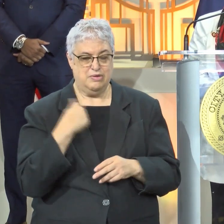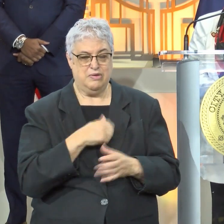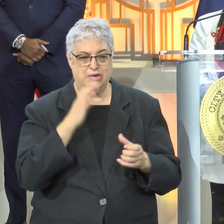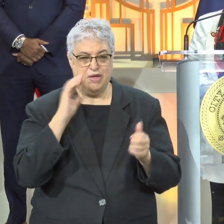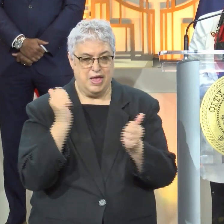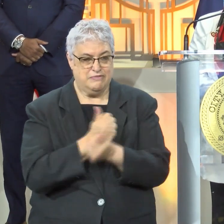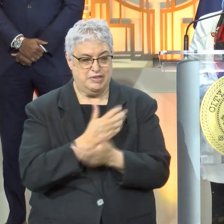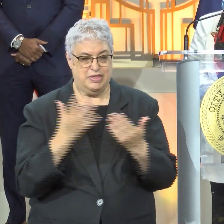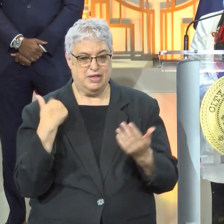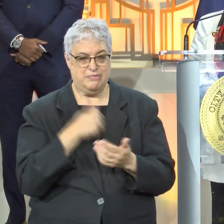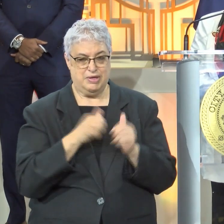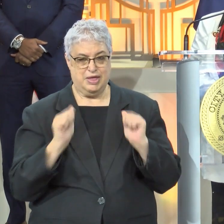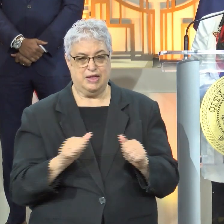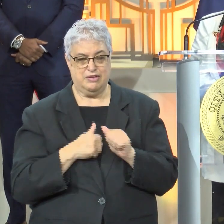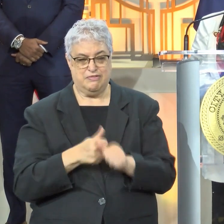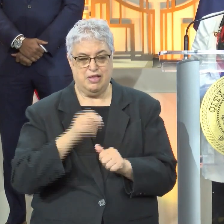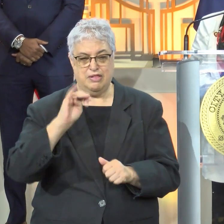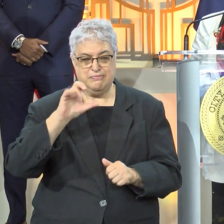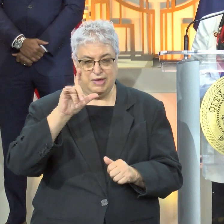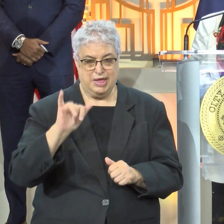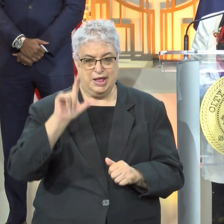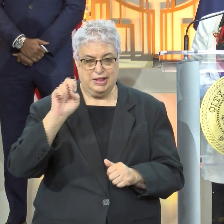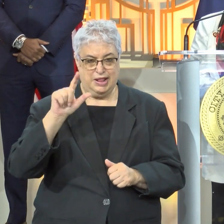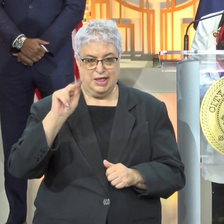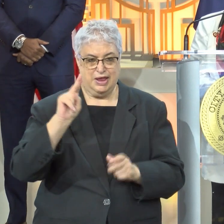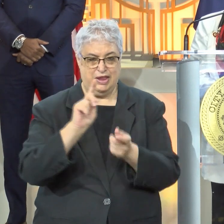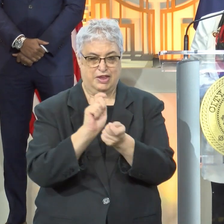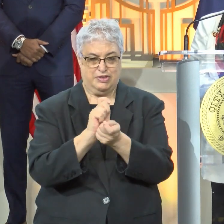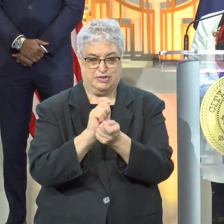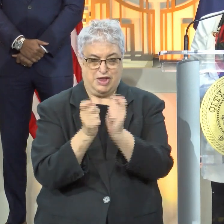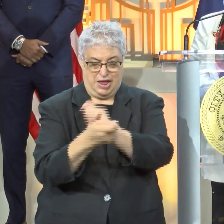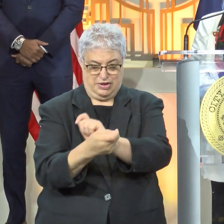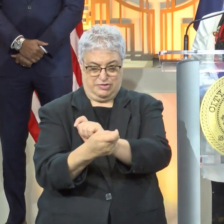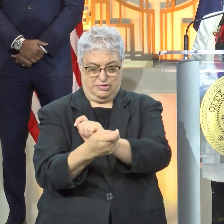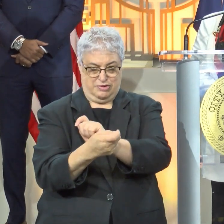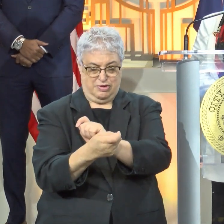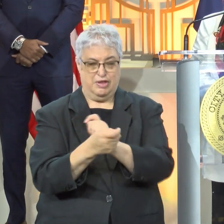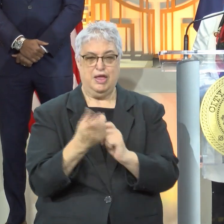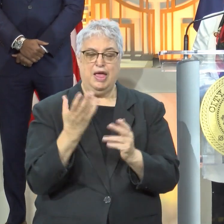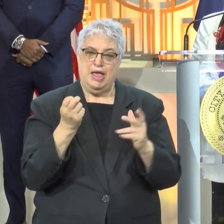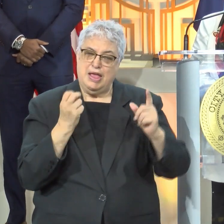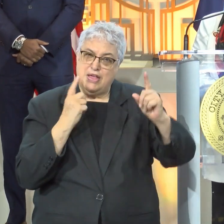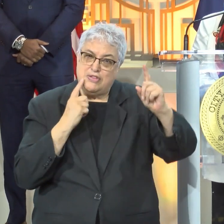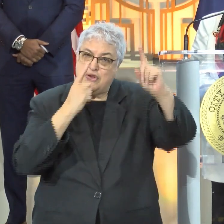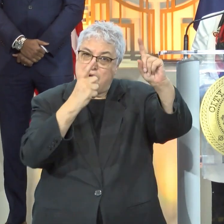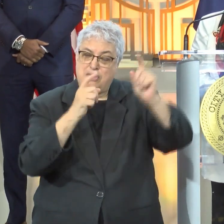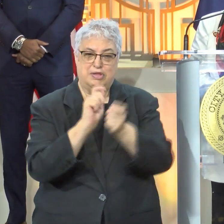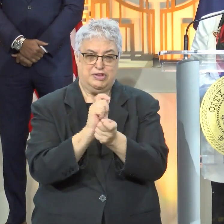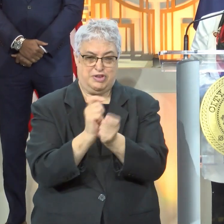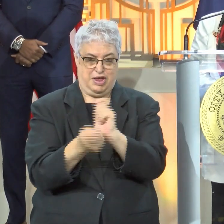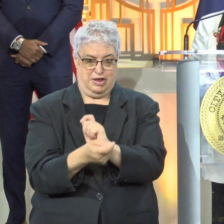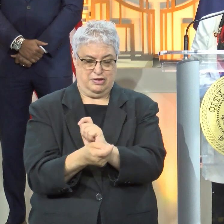we can to follow Mickey Leland's change attitude. He did work for change. I'm